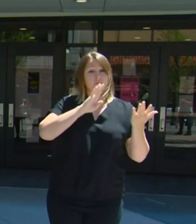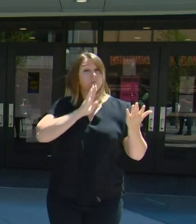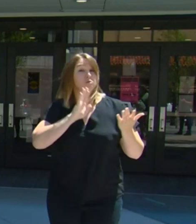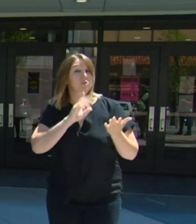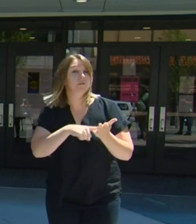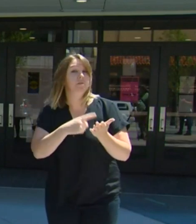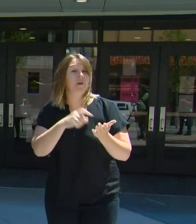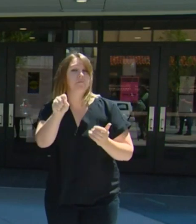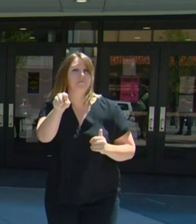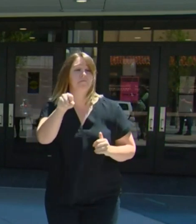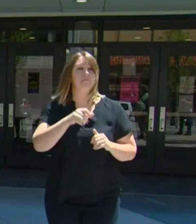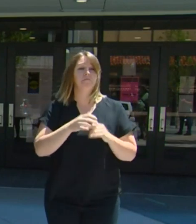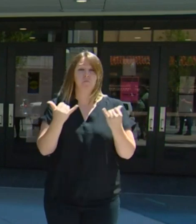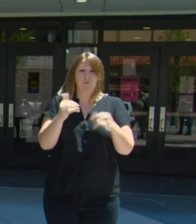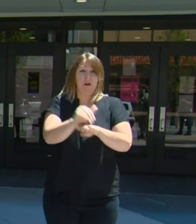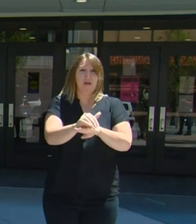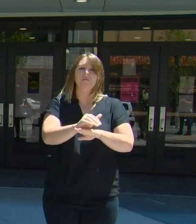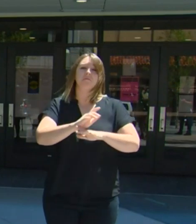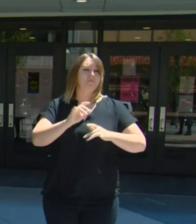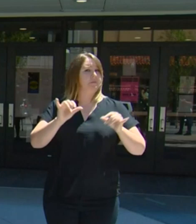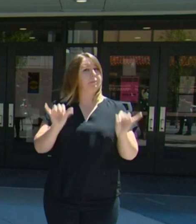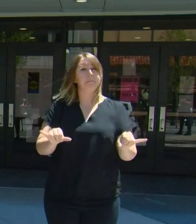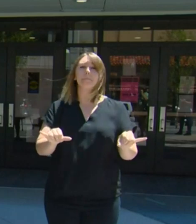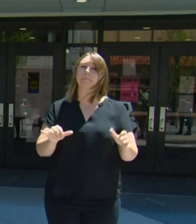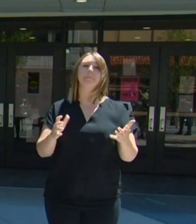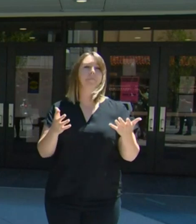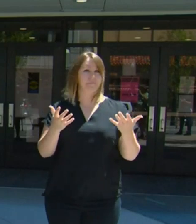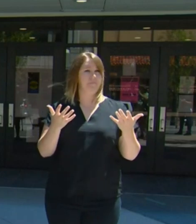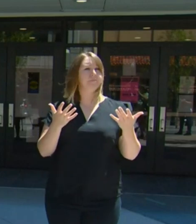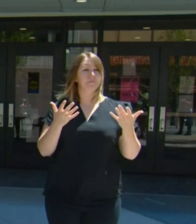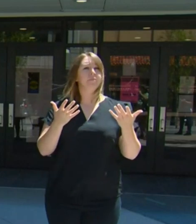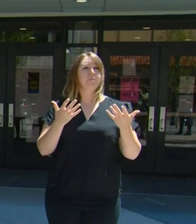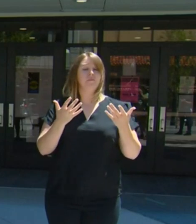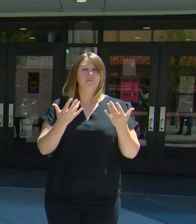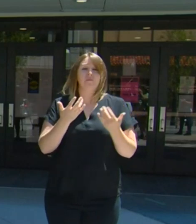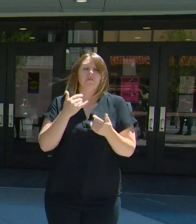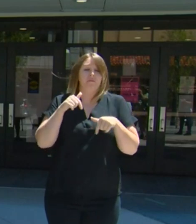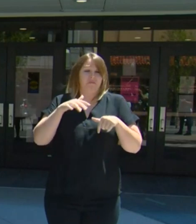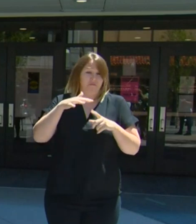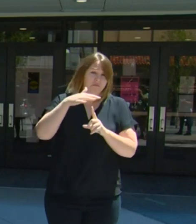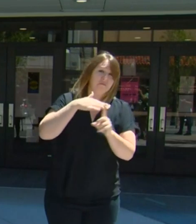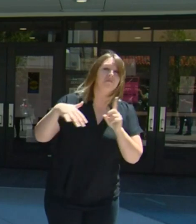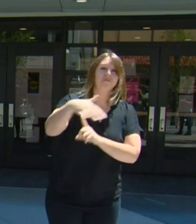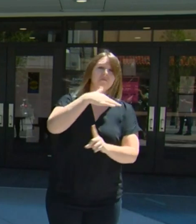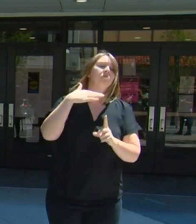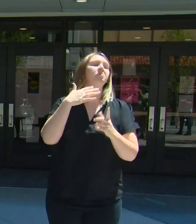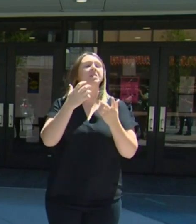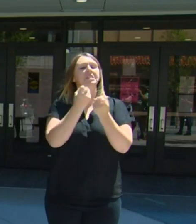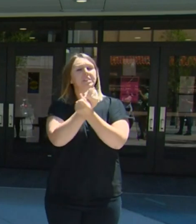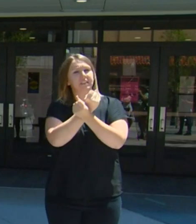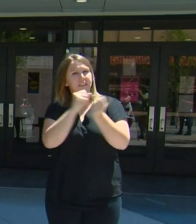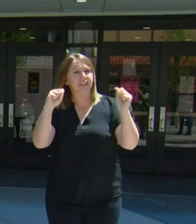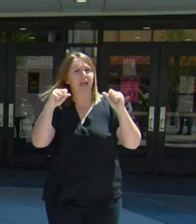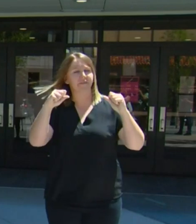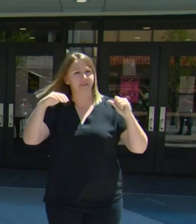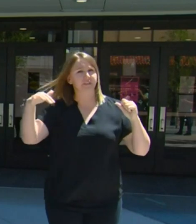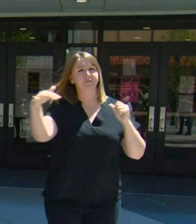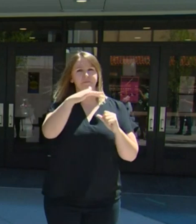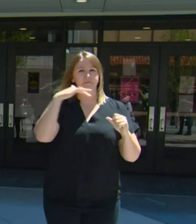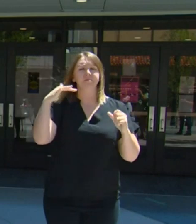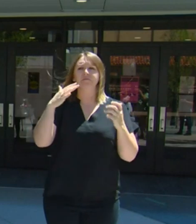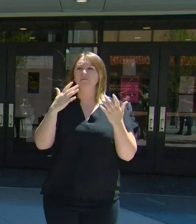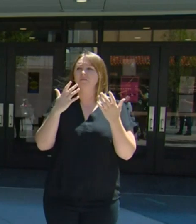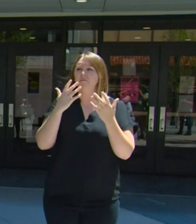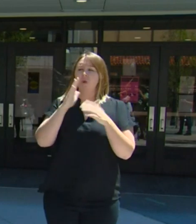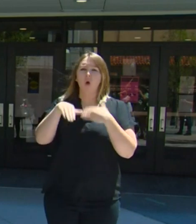event tonight is no different. We will work to provide a safe atmosphere where everyone can express themselves